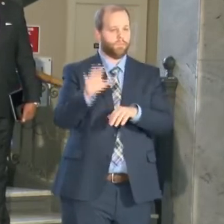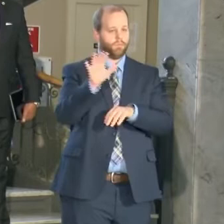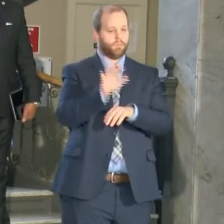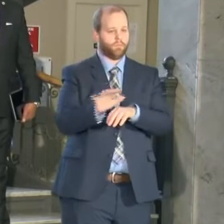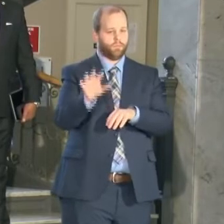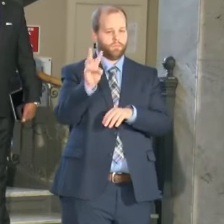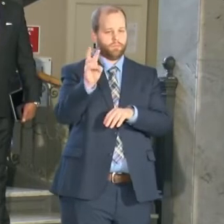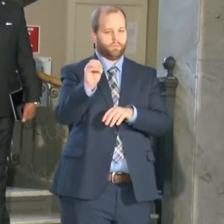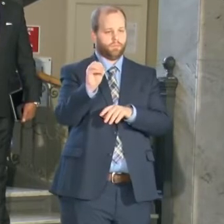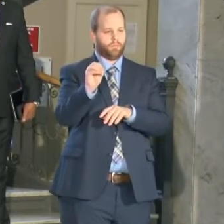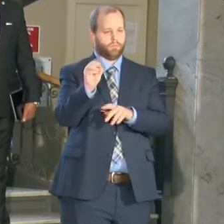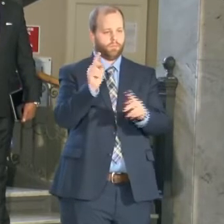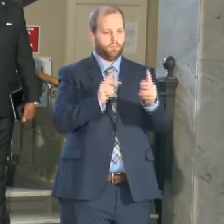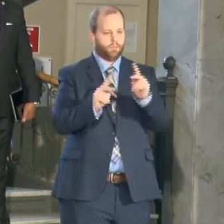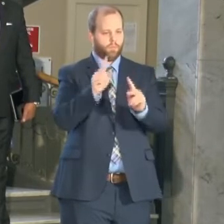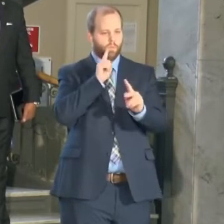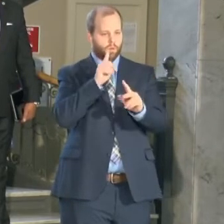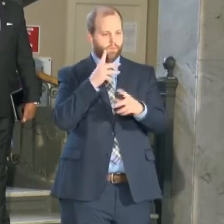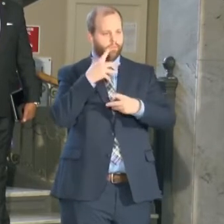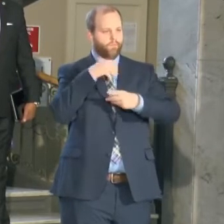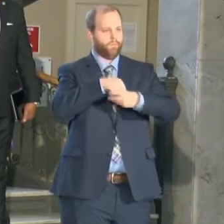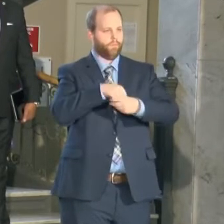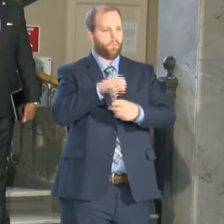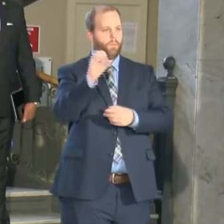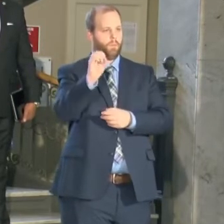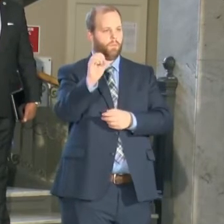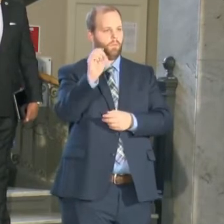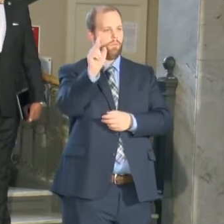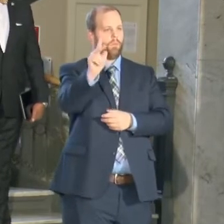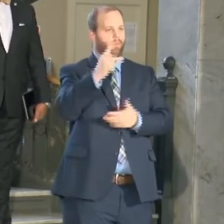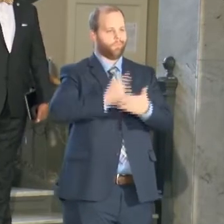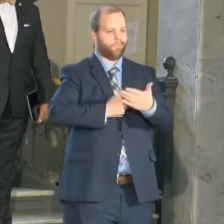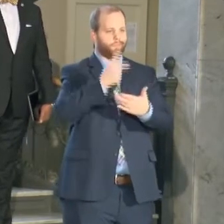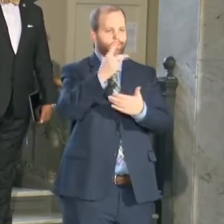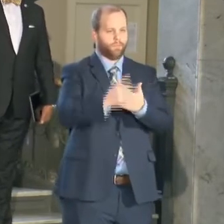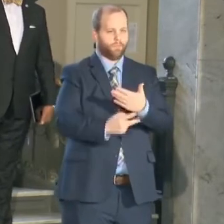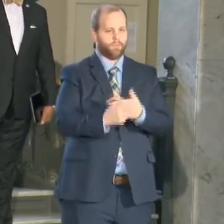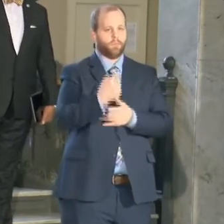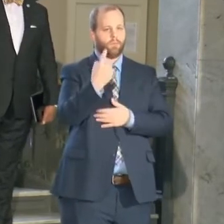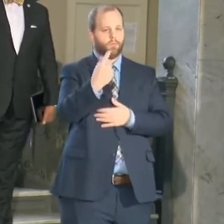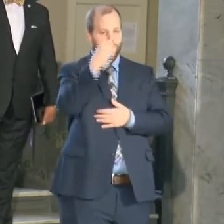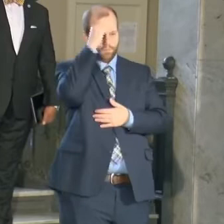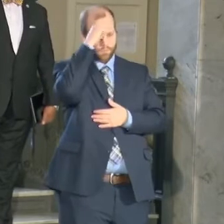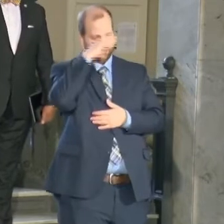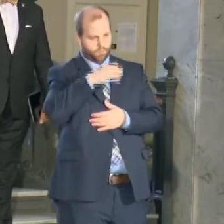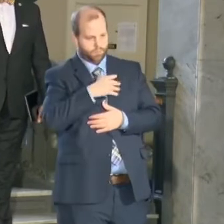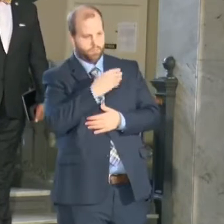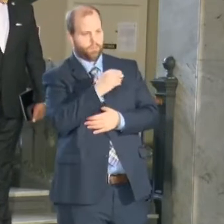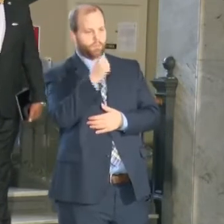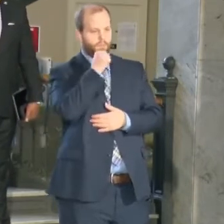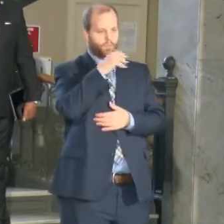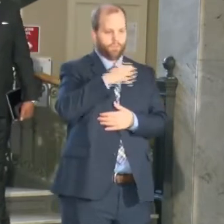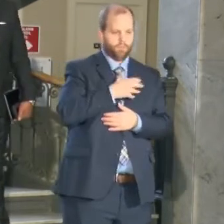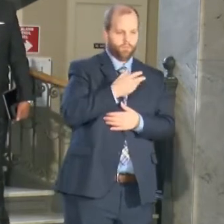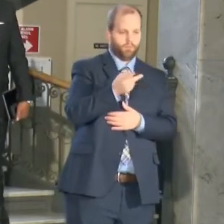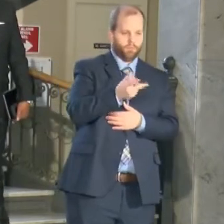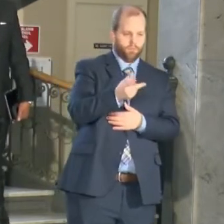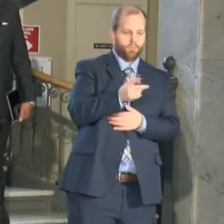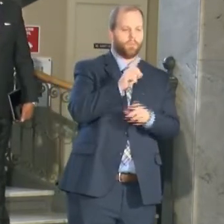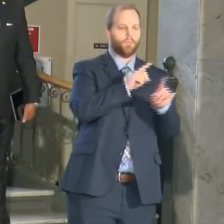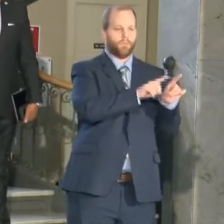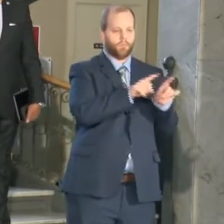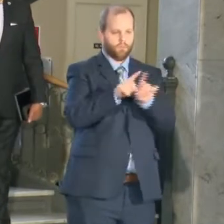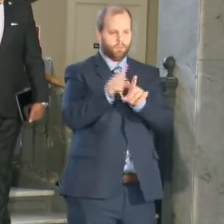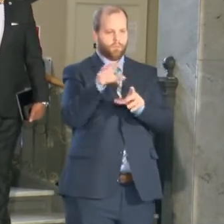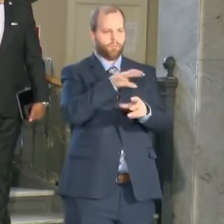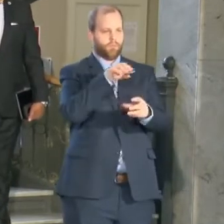were members of our OK program, young men from our OK program, young ladies from our GEMS program. They also participated